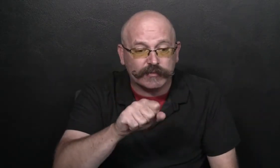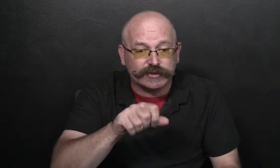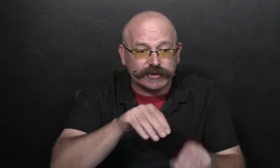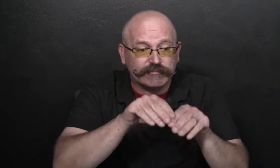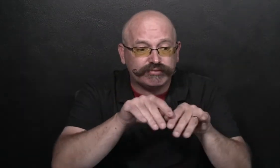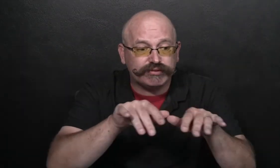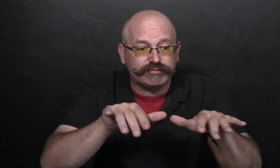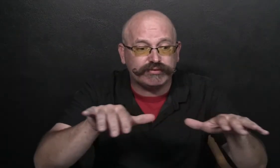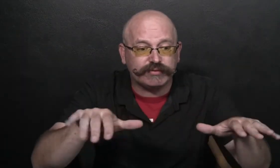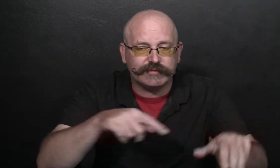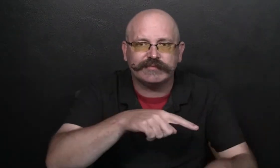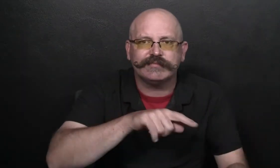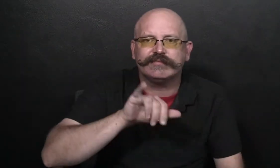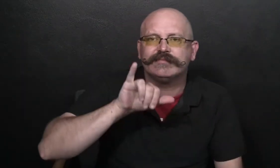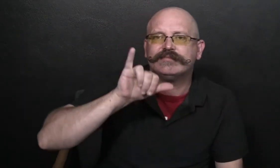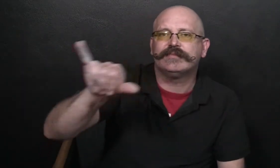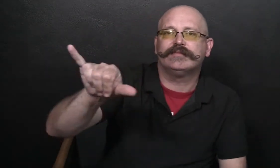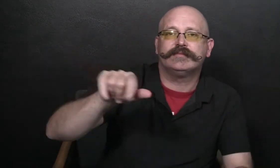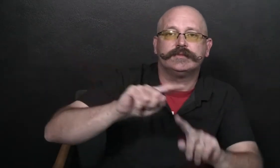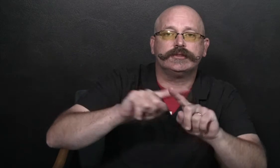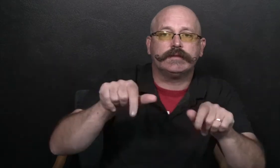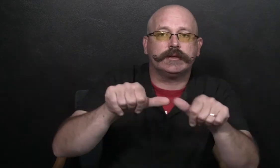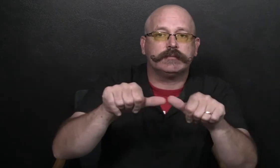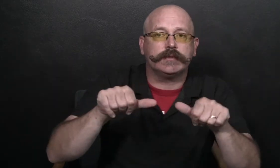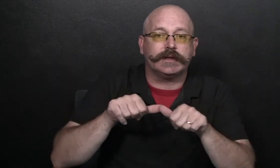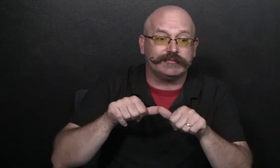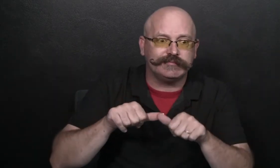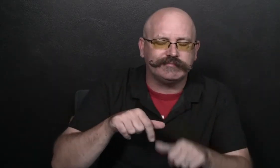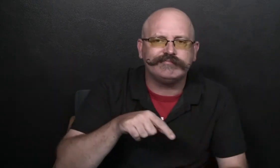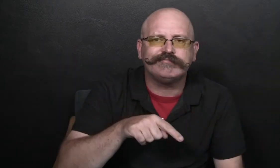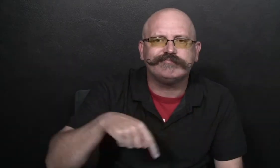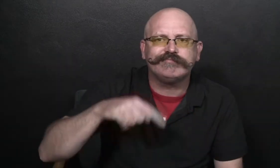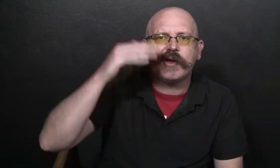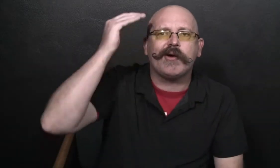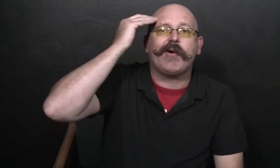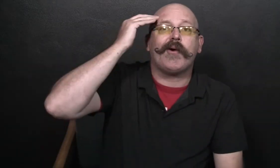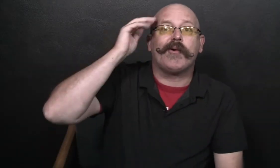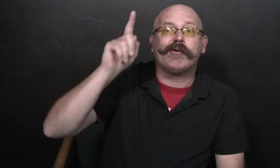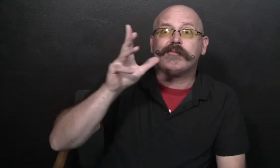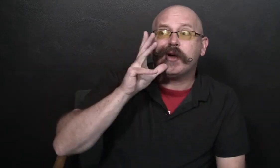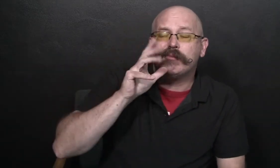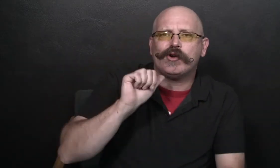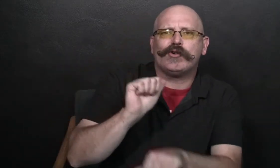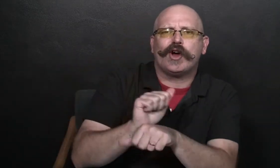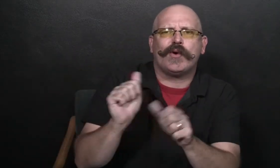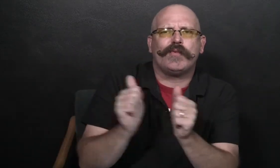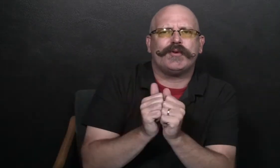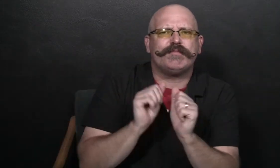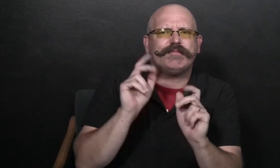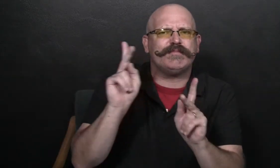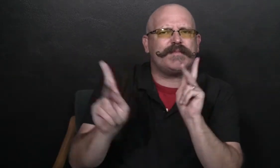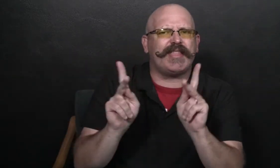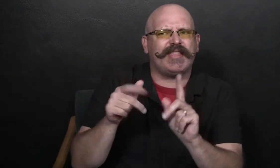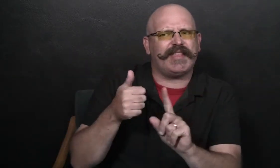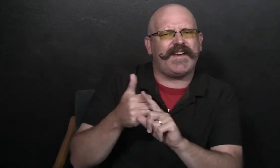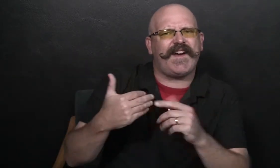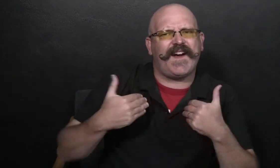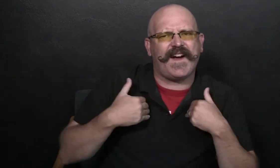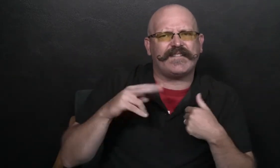She also told them that if the virus spread more, she might need to stay somewhere else. Because